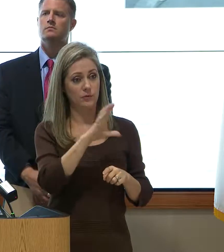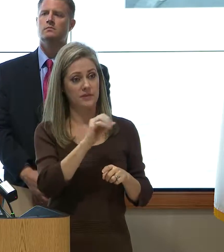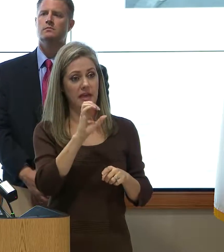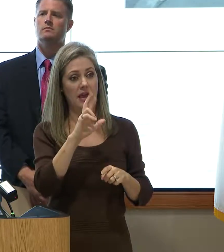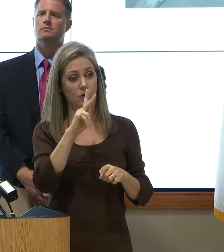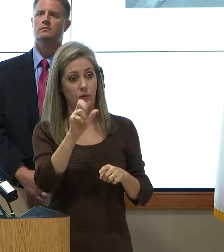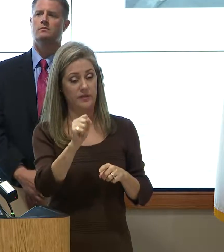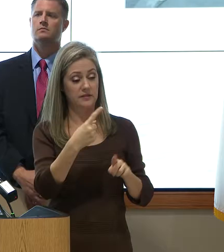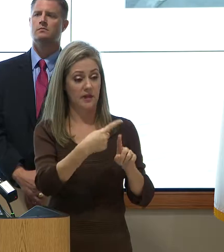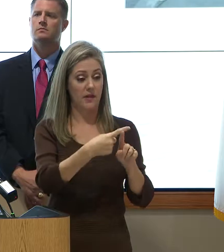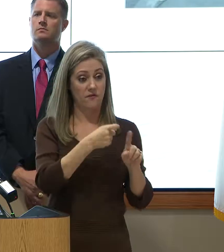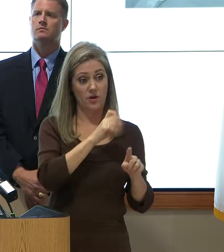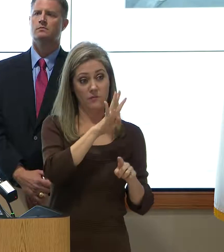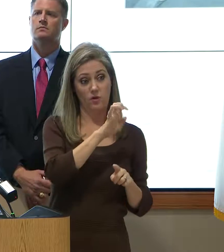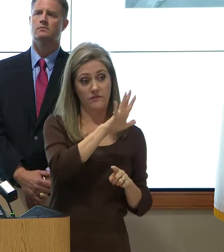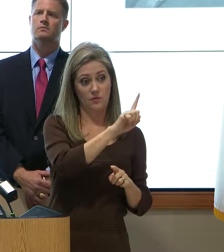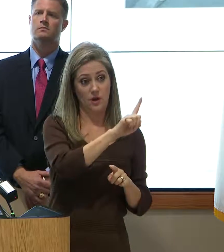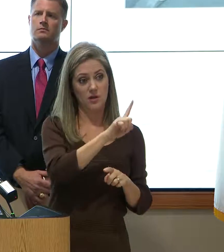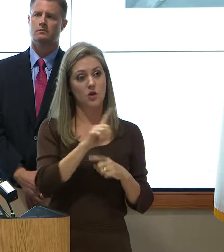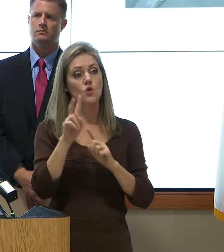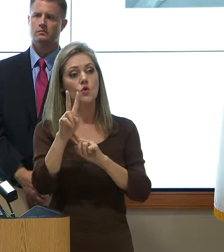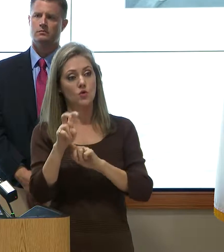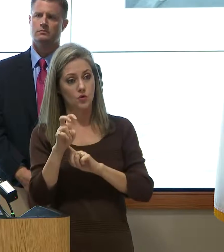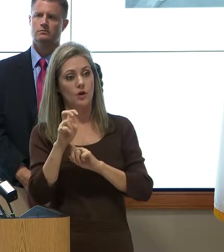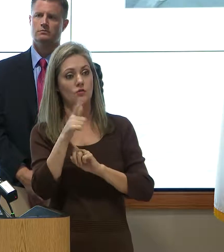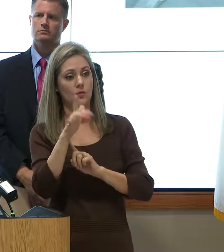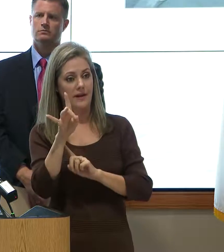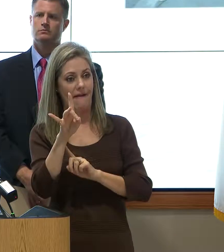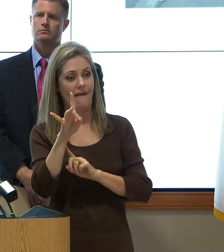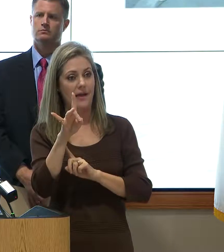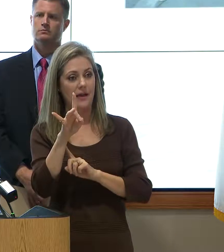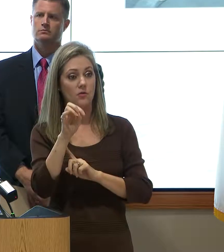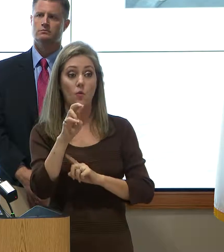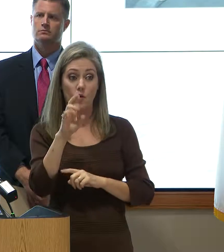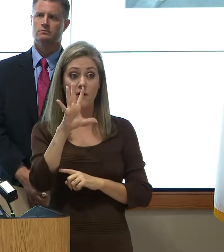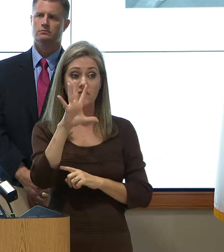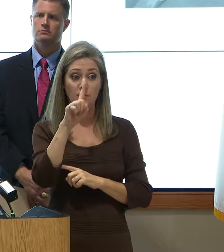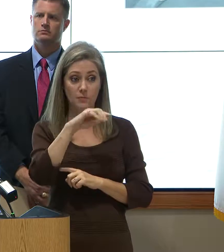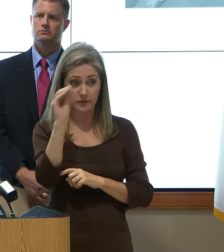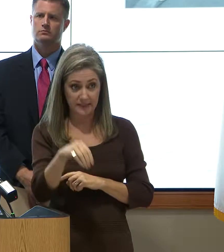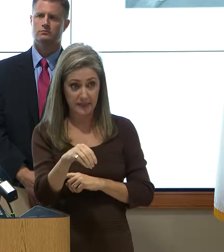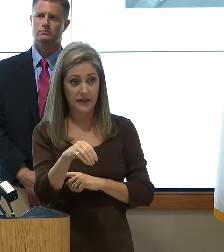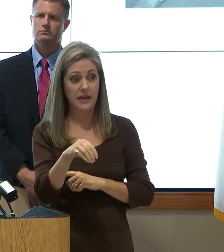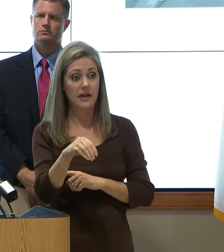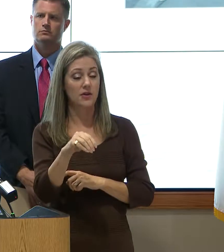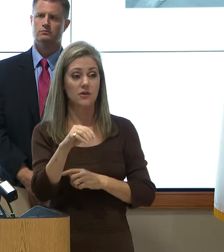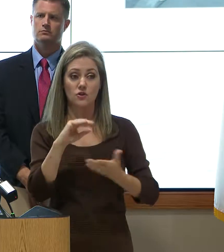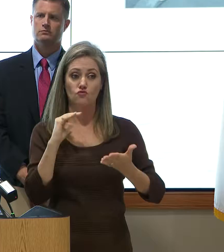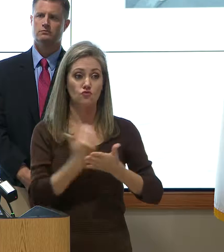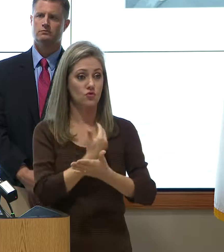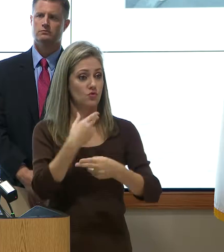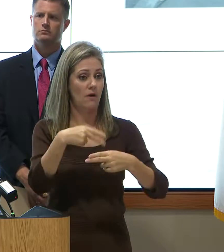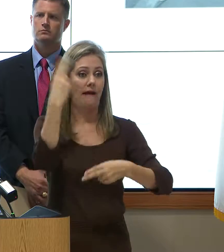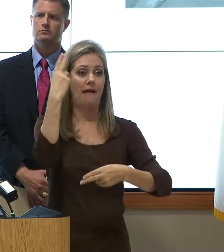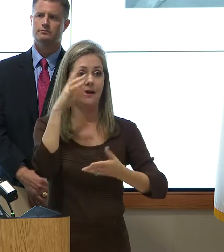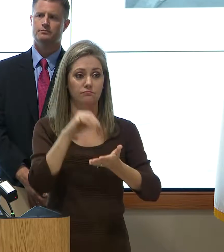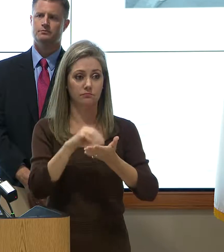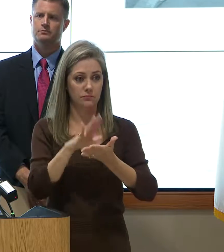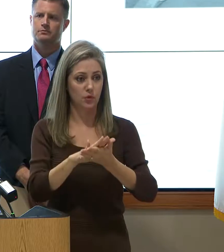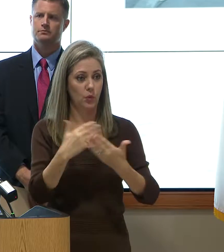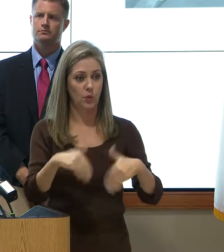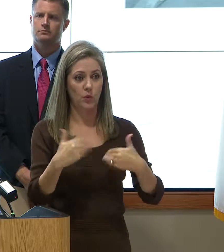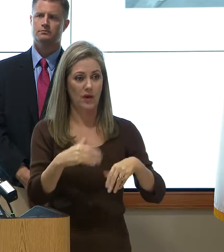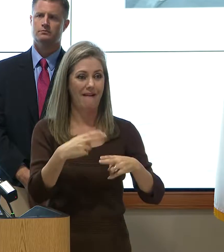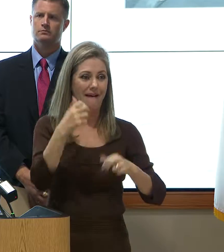451, 228, or 51%, were new records. It's the